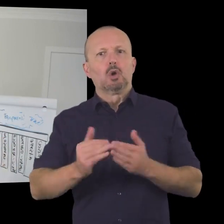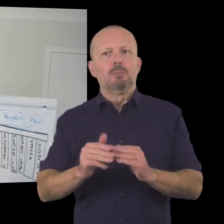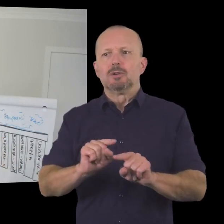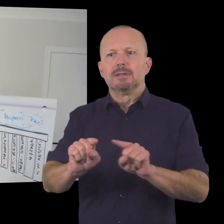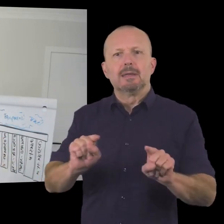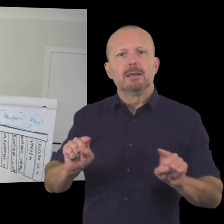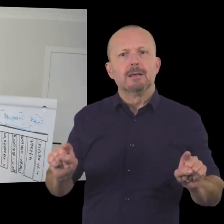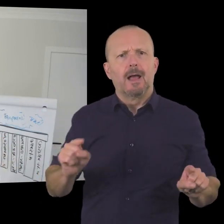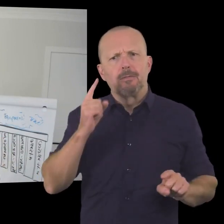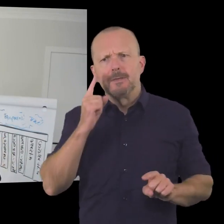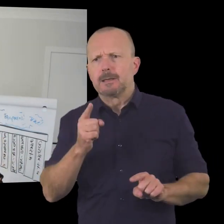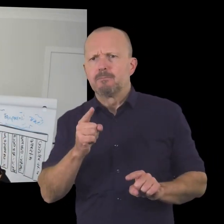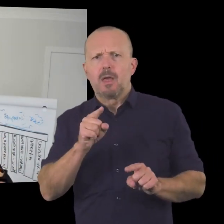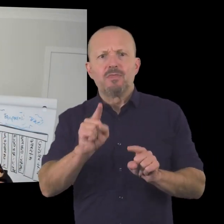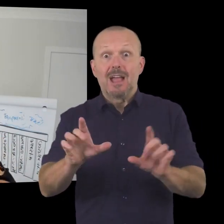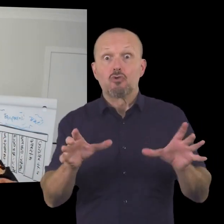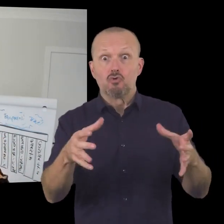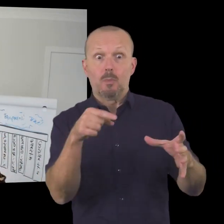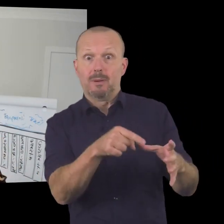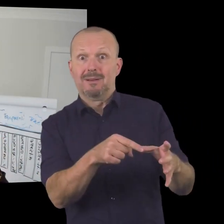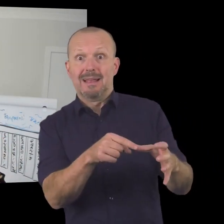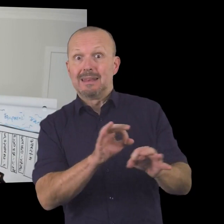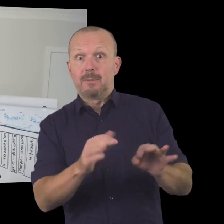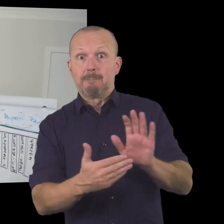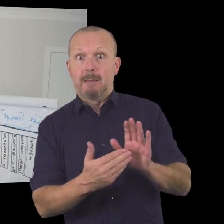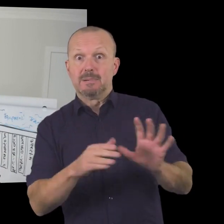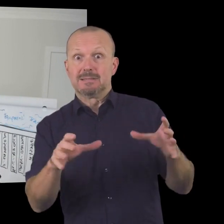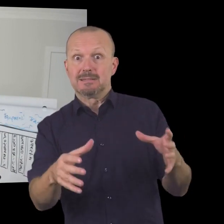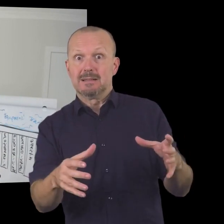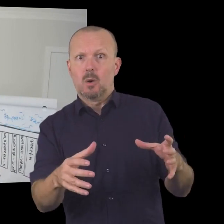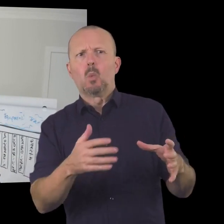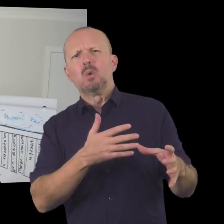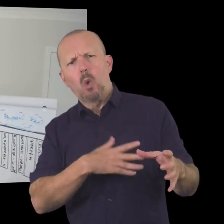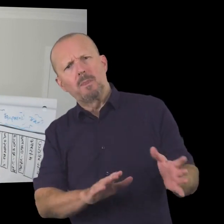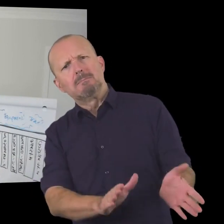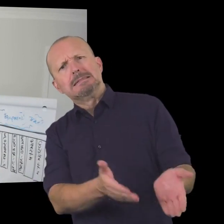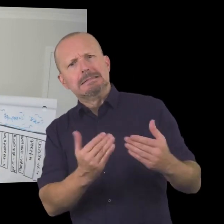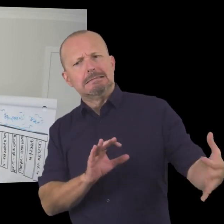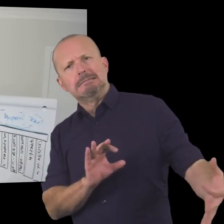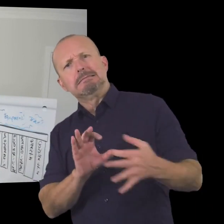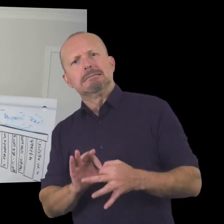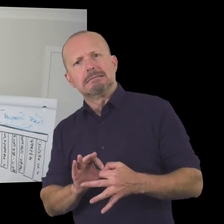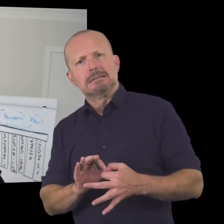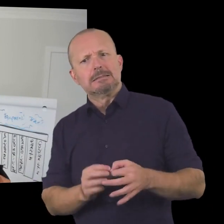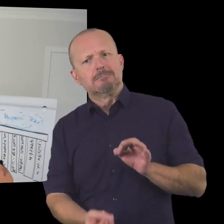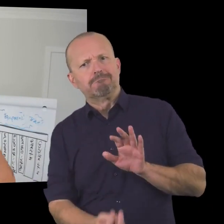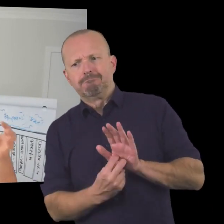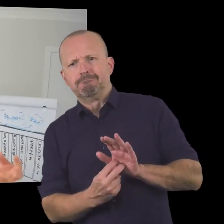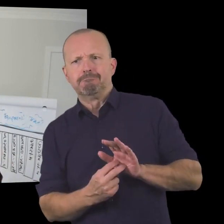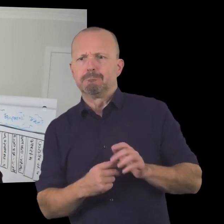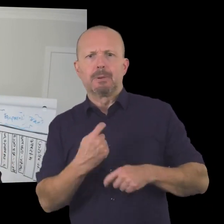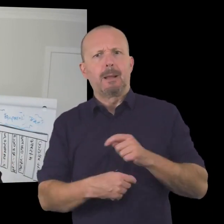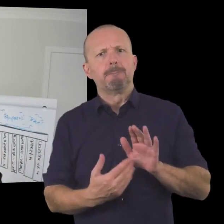a membership package of benefits and things that add value for those that you want to sign up as members uh which